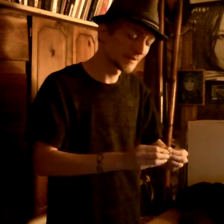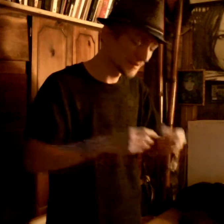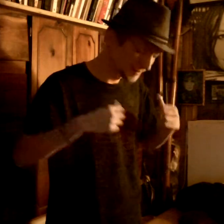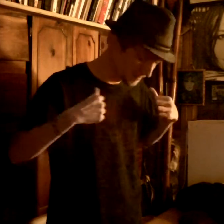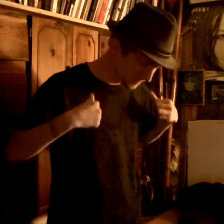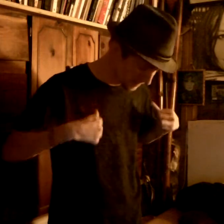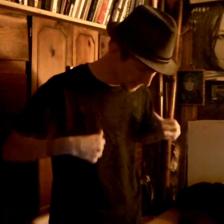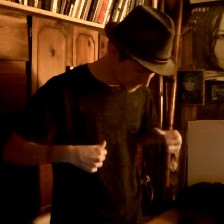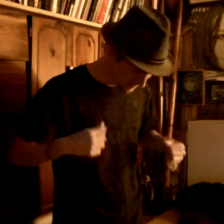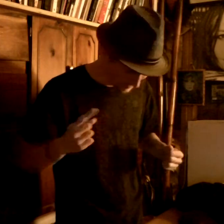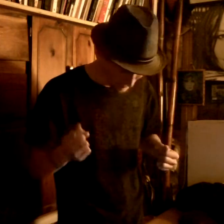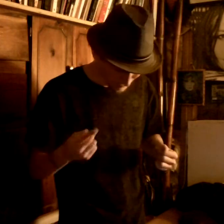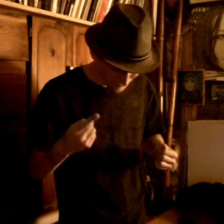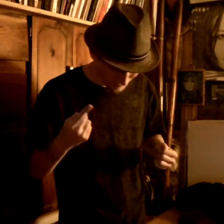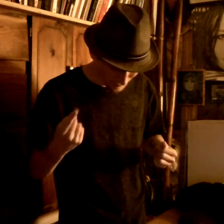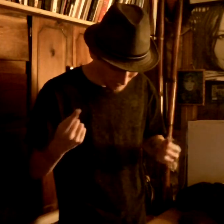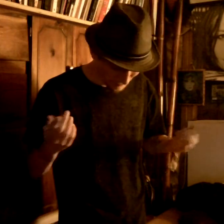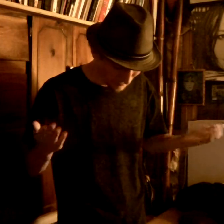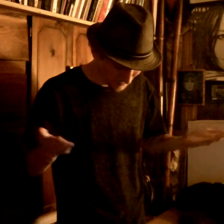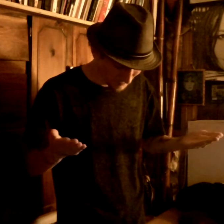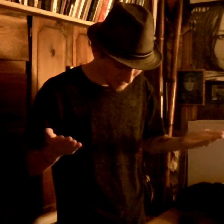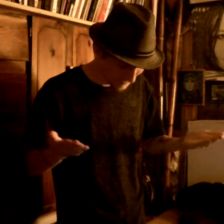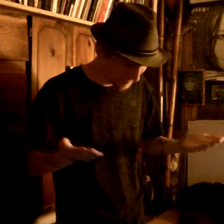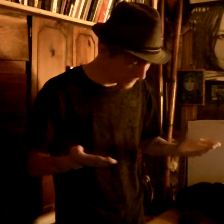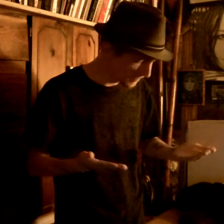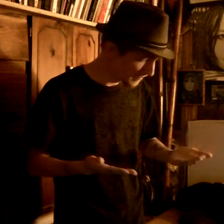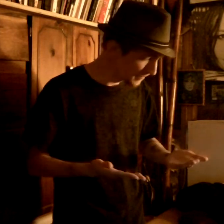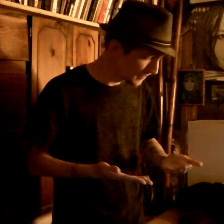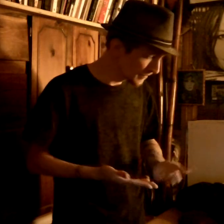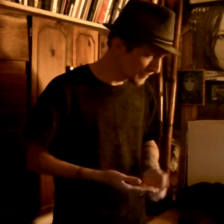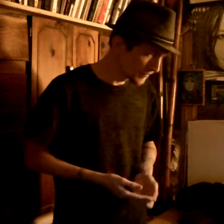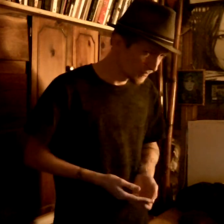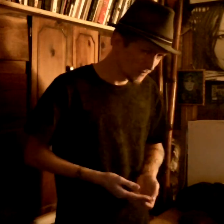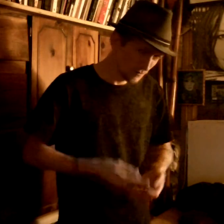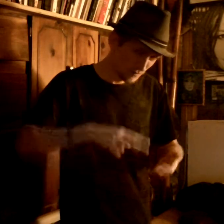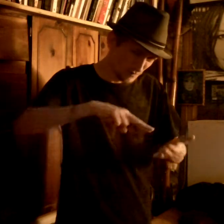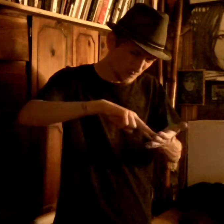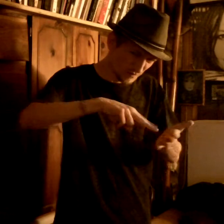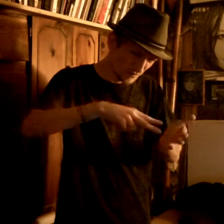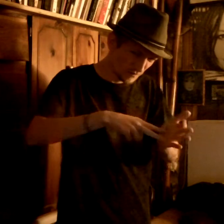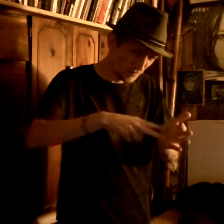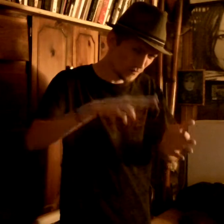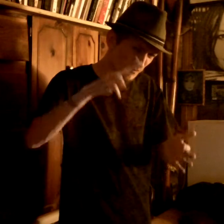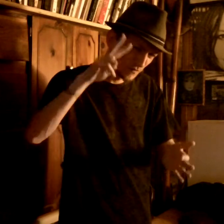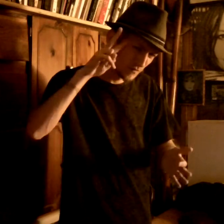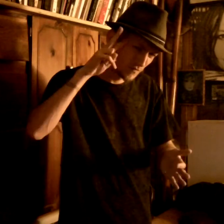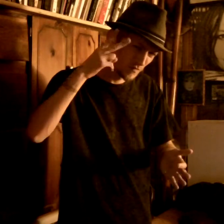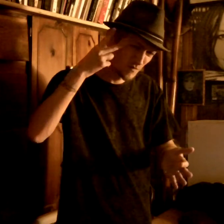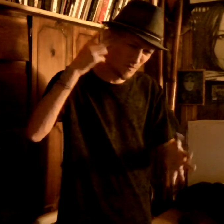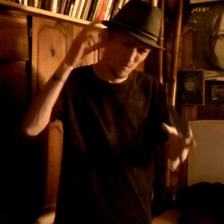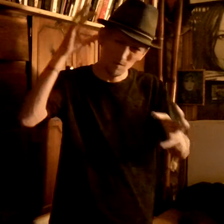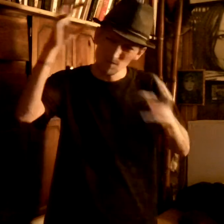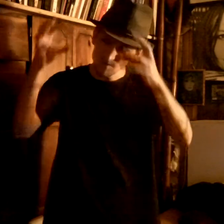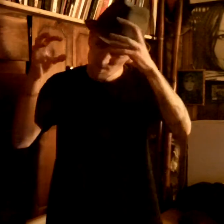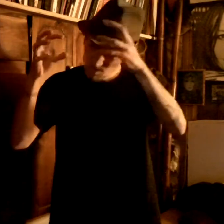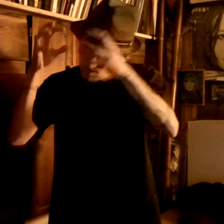In my loneliness A matter of complication